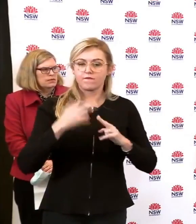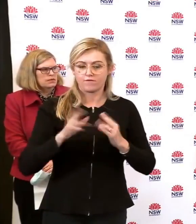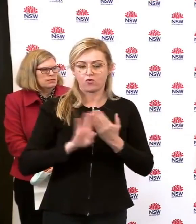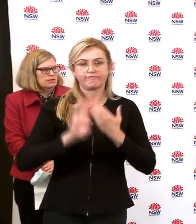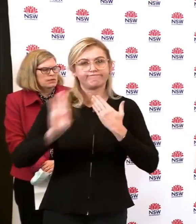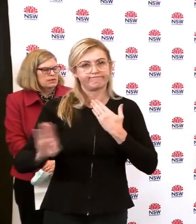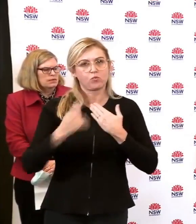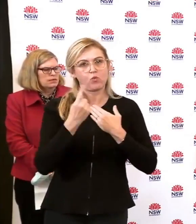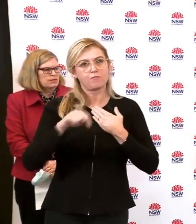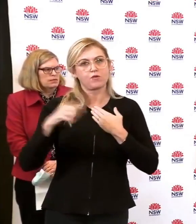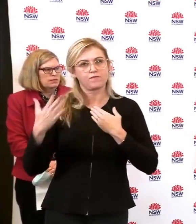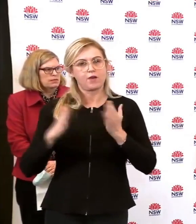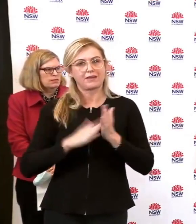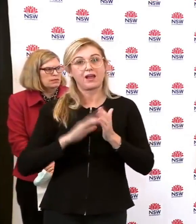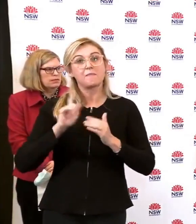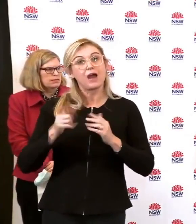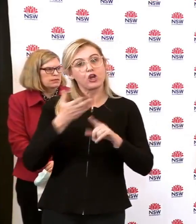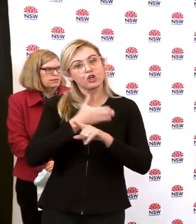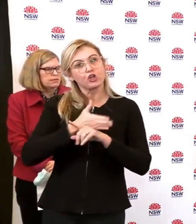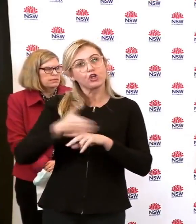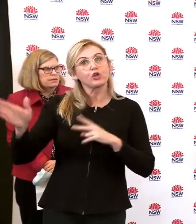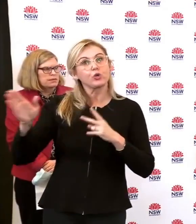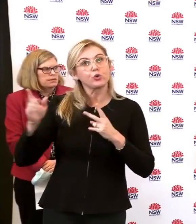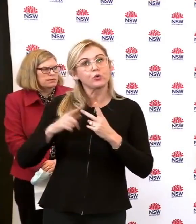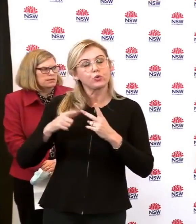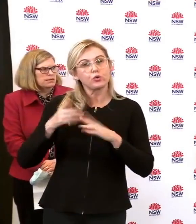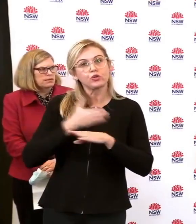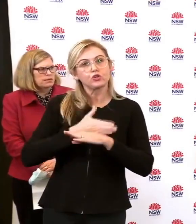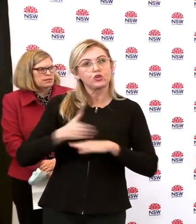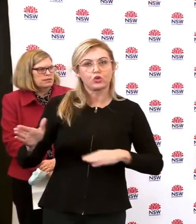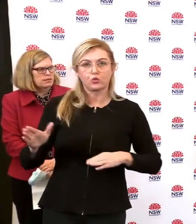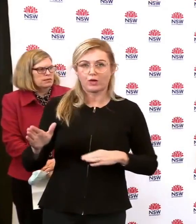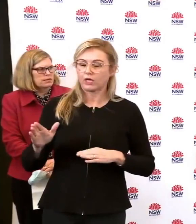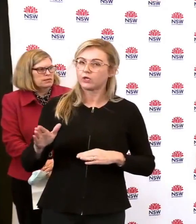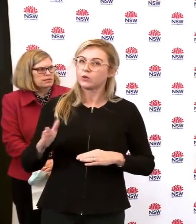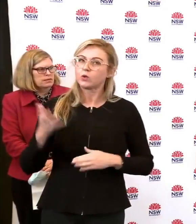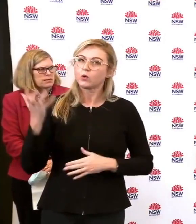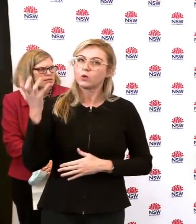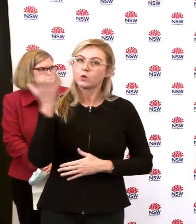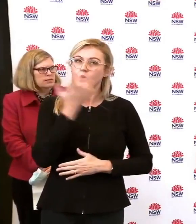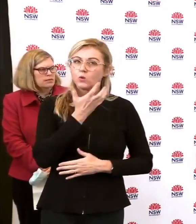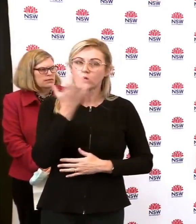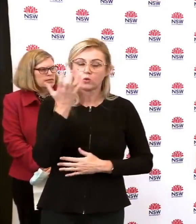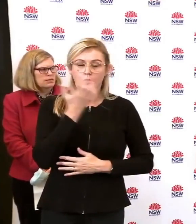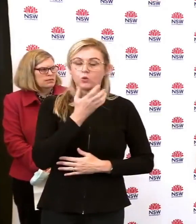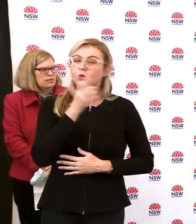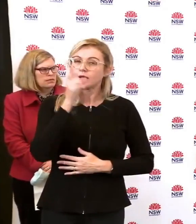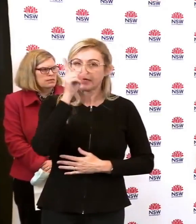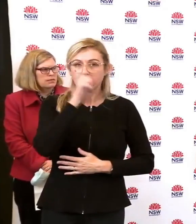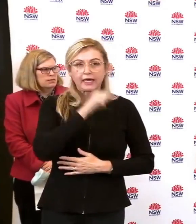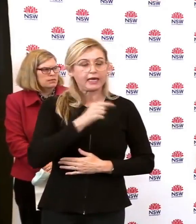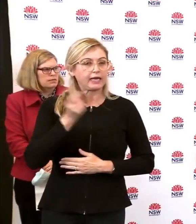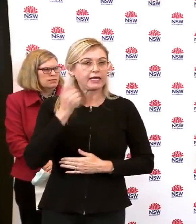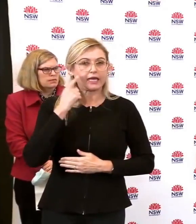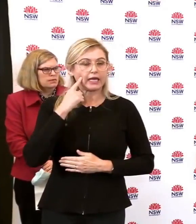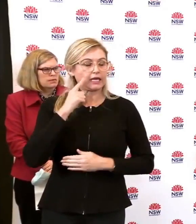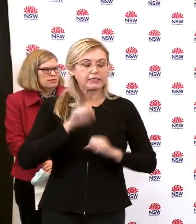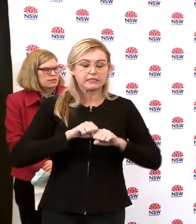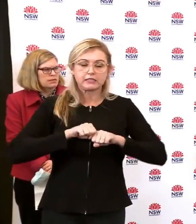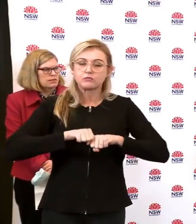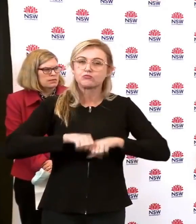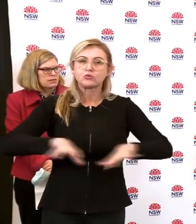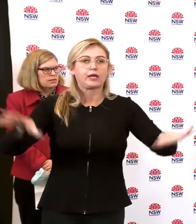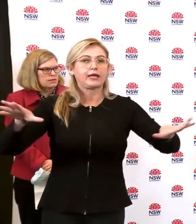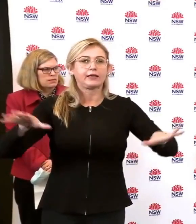the Delta variant of the COVID virus is actually a gold medalist when it comes to jumping from one person to another.